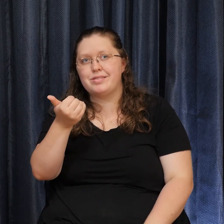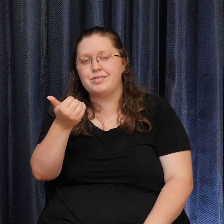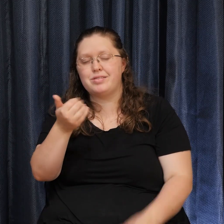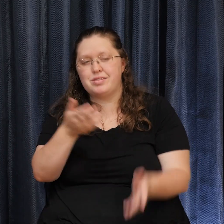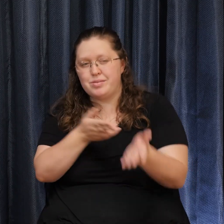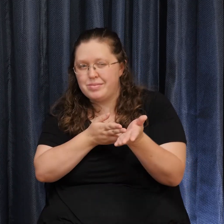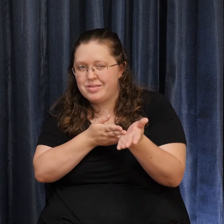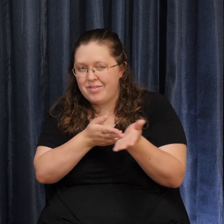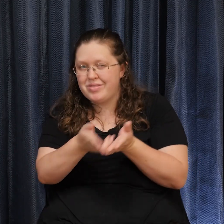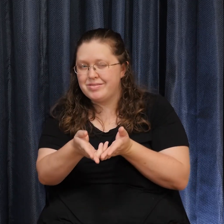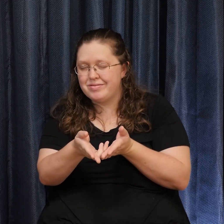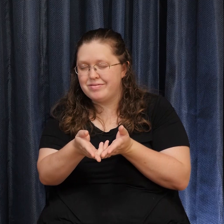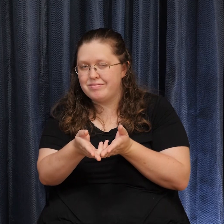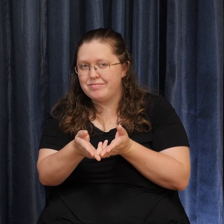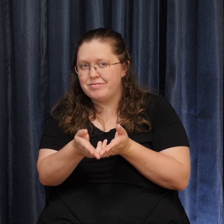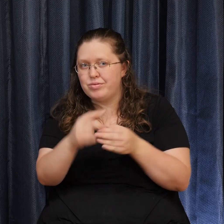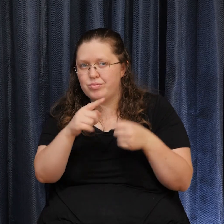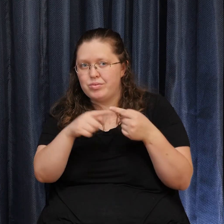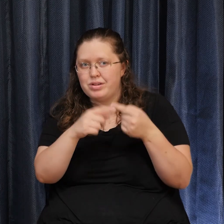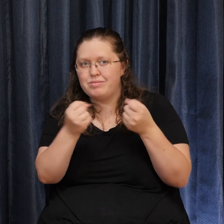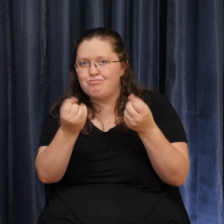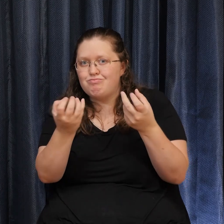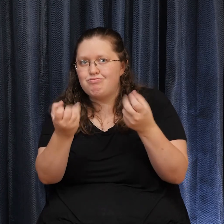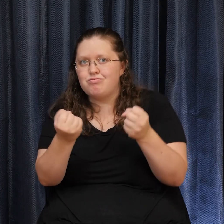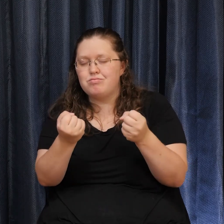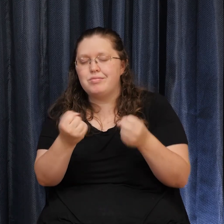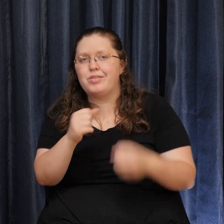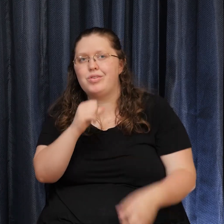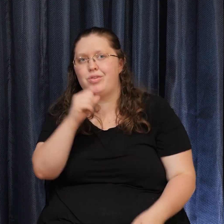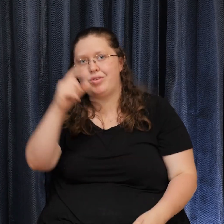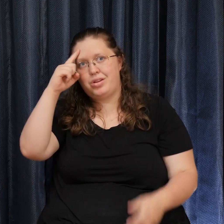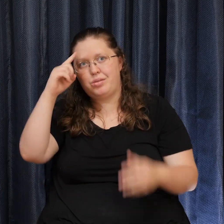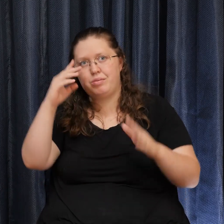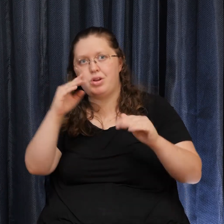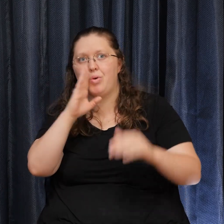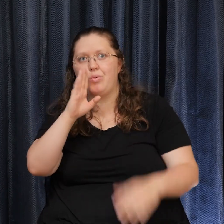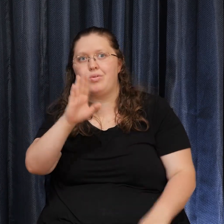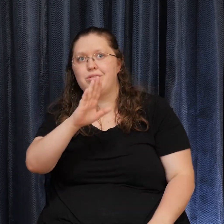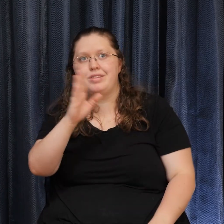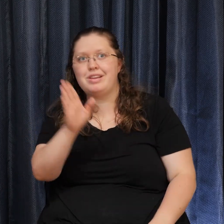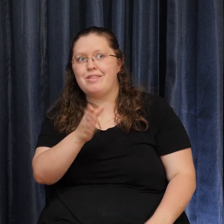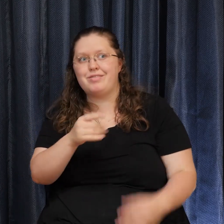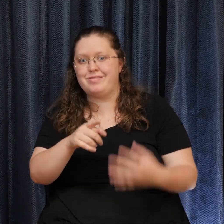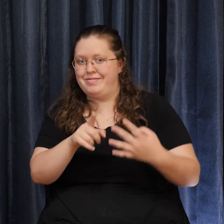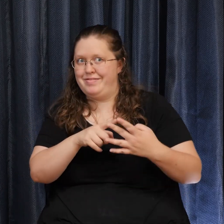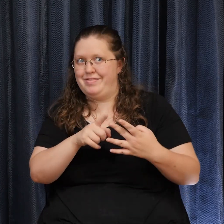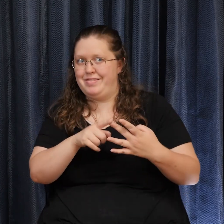your word Don't expect That you'll never Take anything personally Just do your best